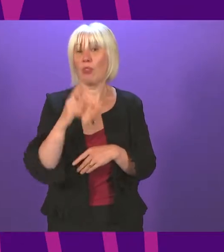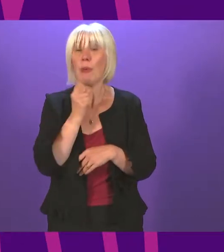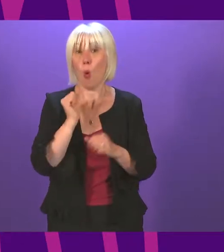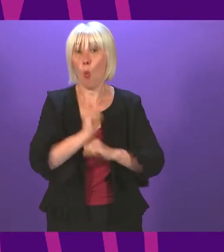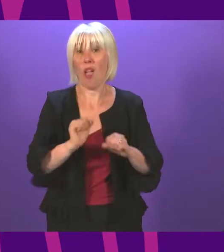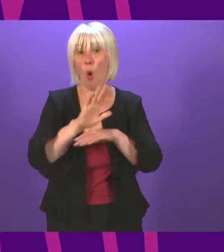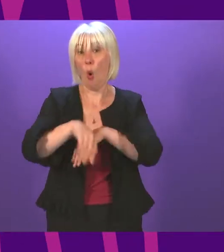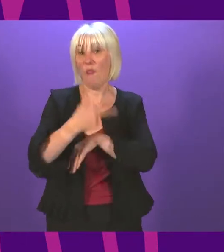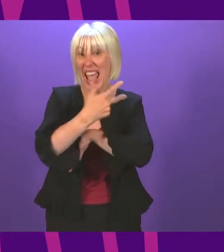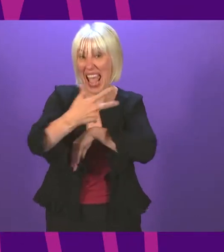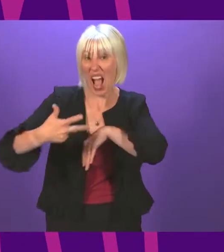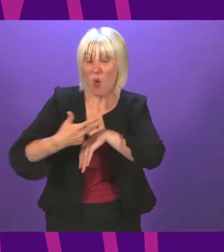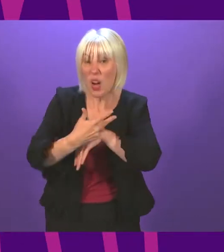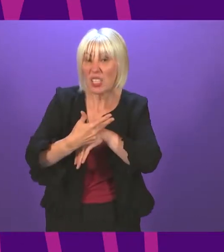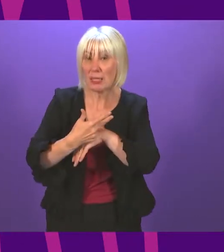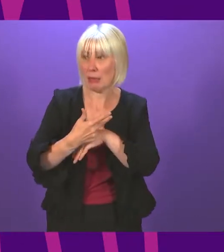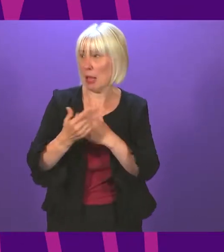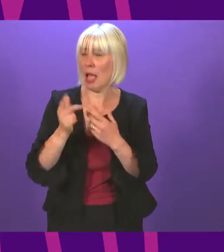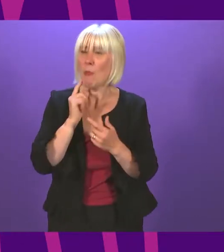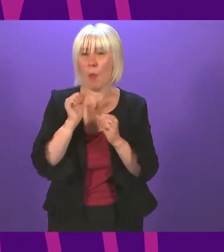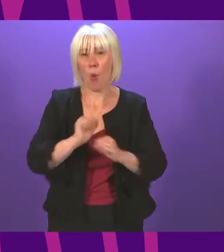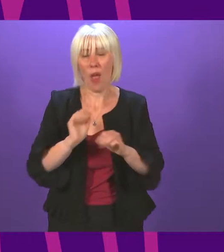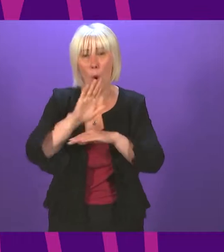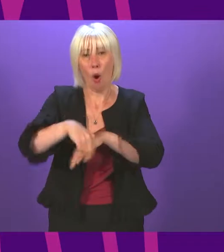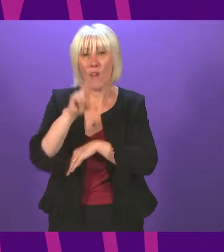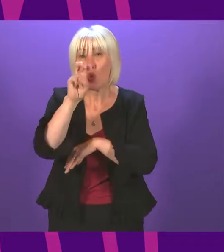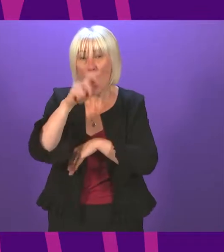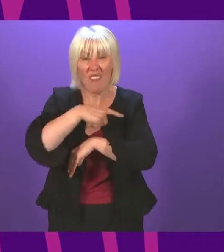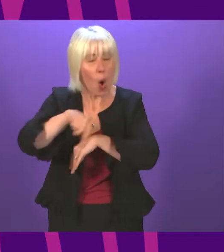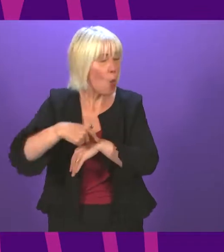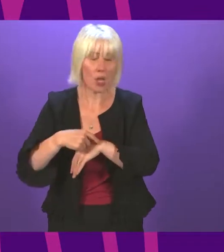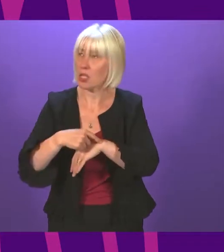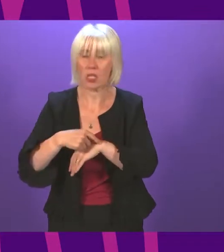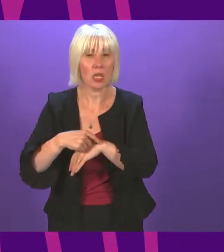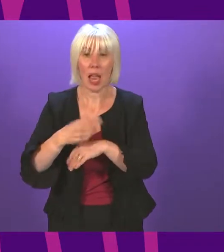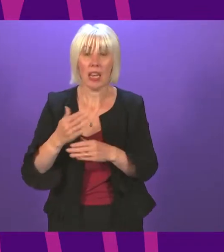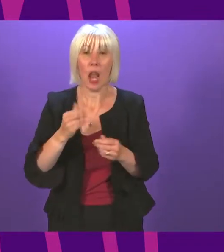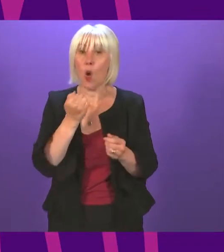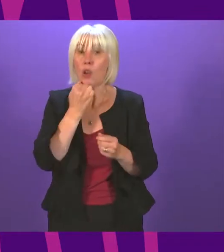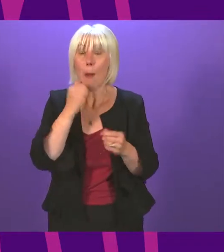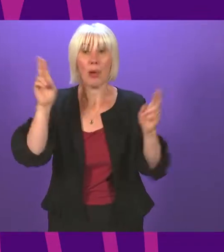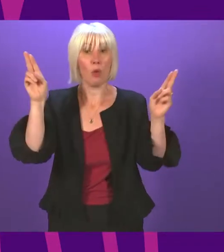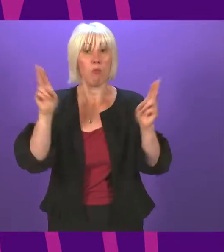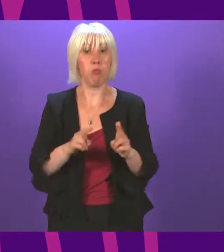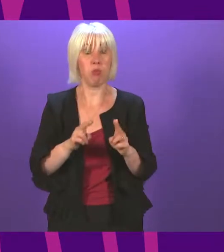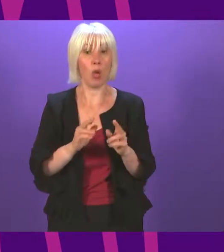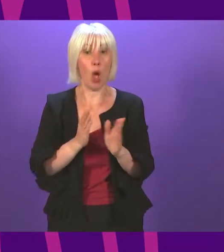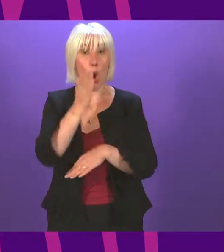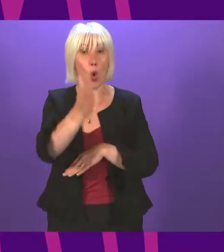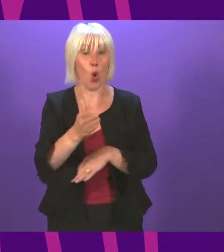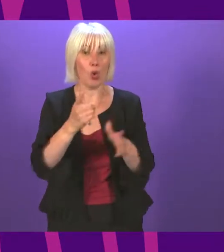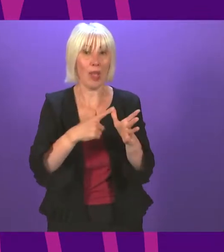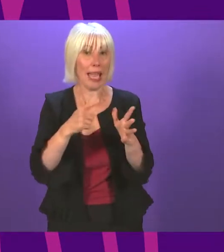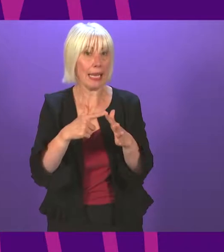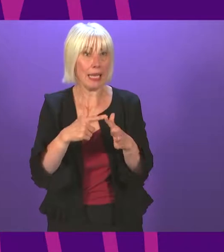waiting more than 12 hours. And yet there are fewer people attending A&E than was experienced at pre-pandemic